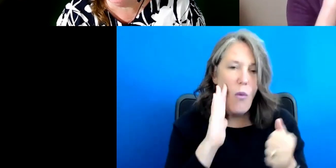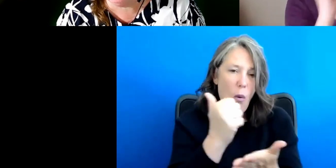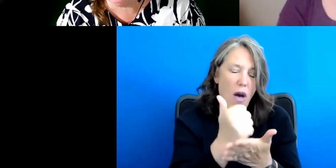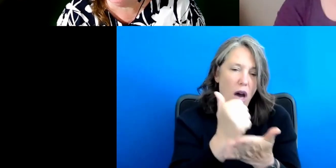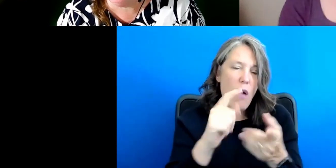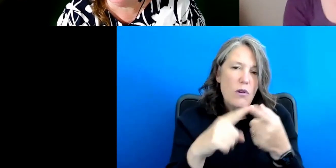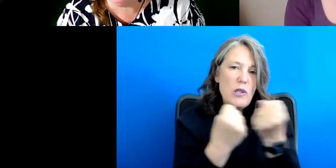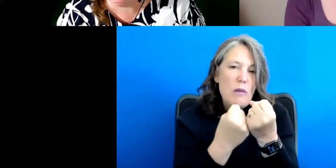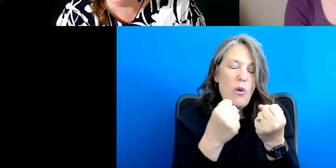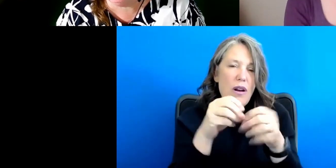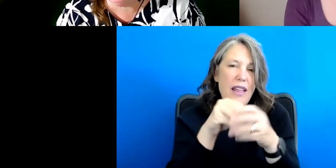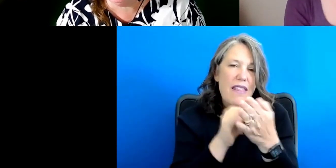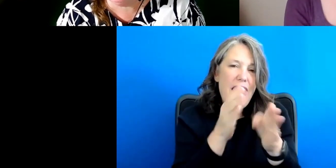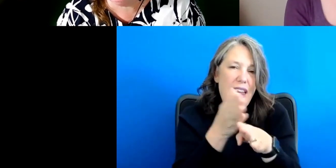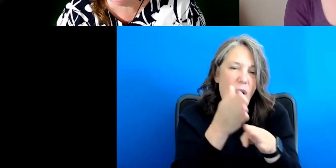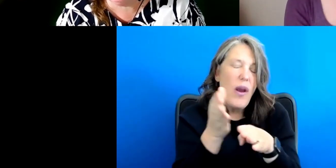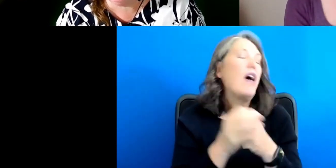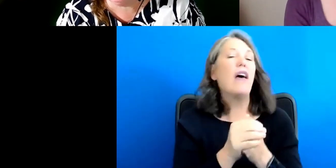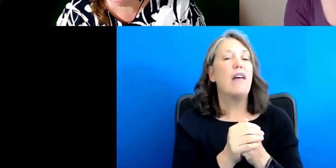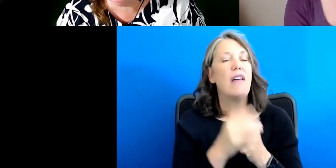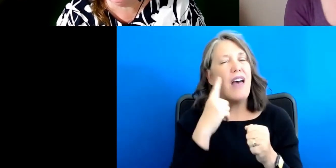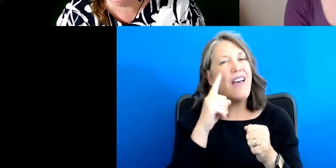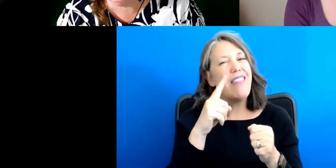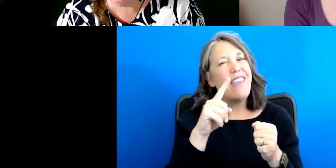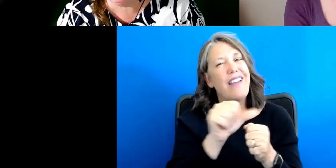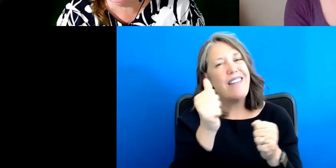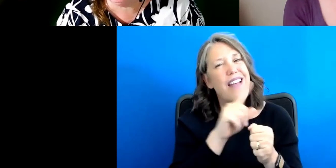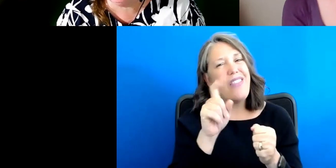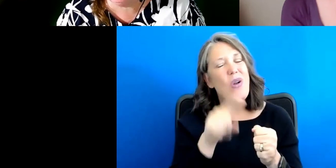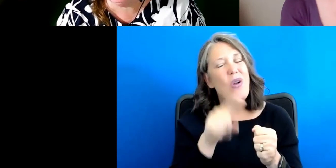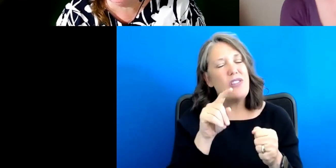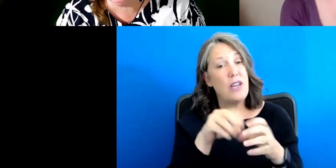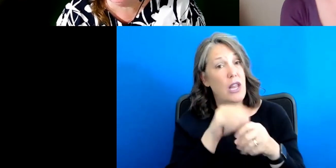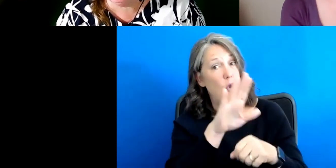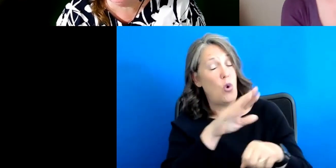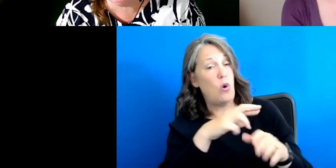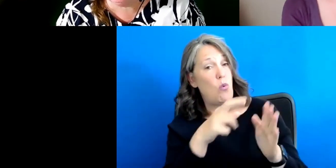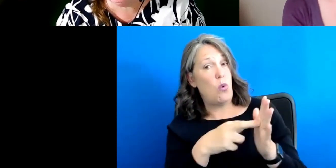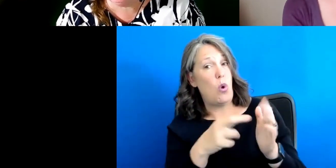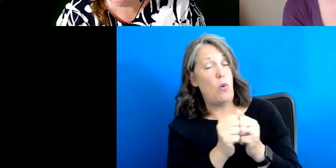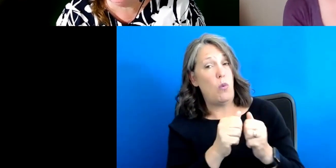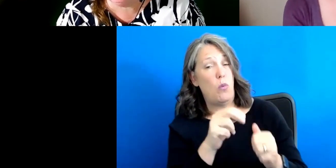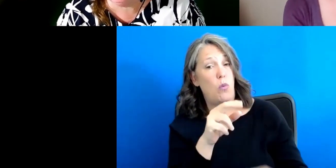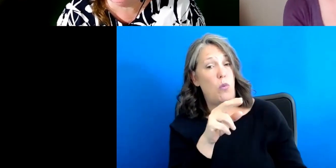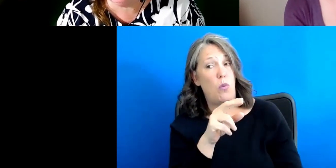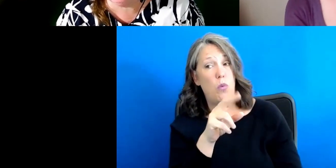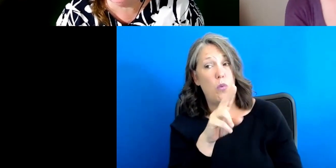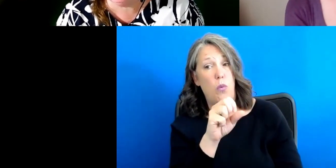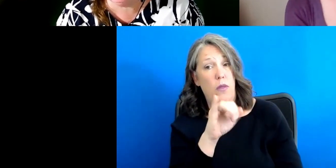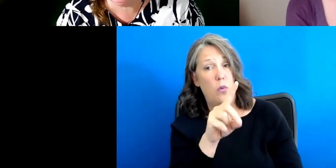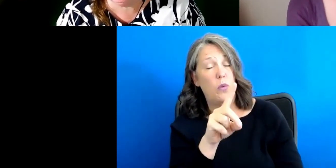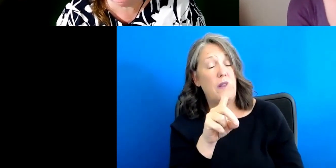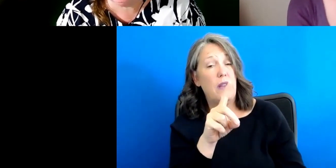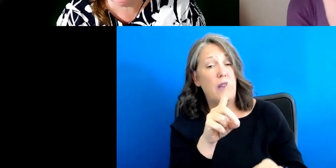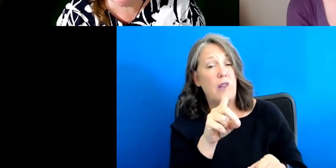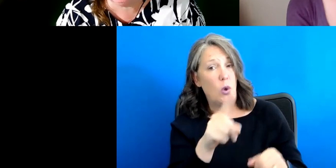area? I think then a follow-up question is that in your consultative role for USAID, when you serve, uh,